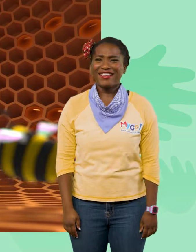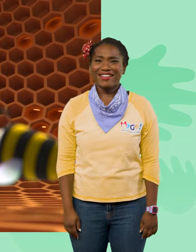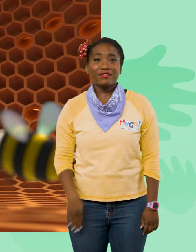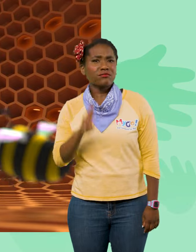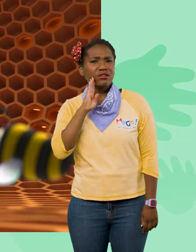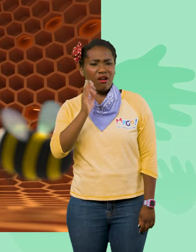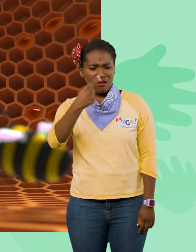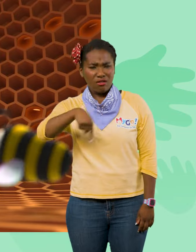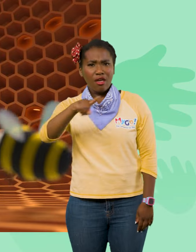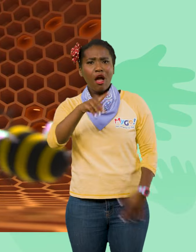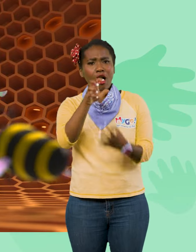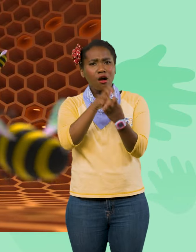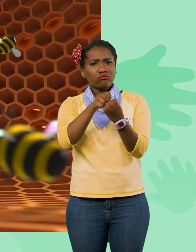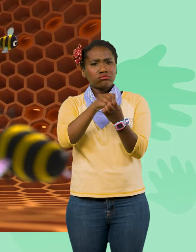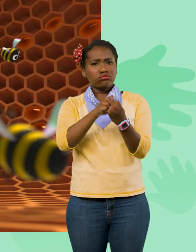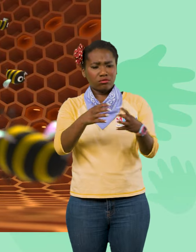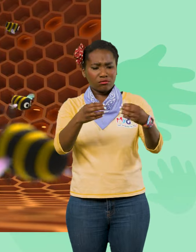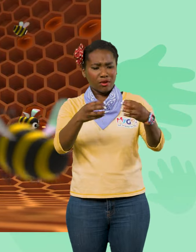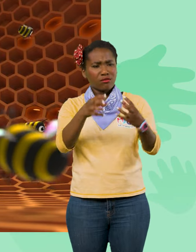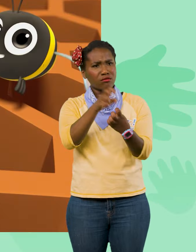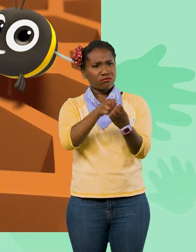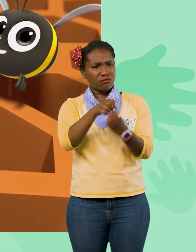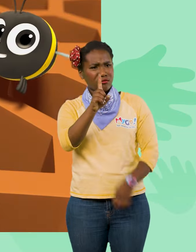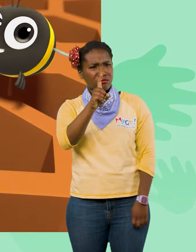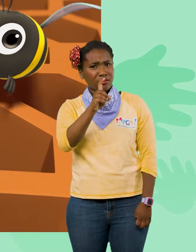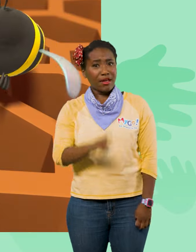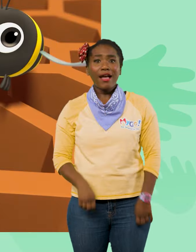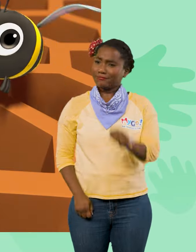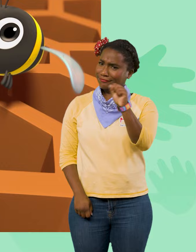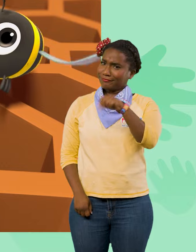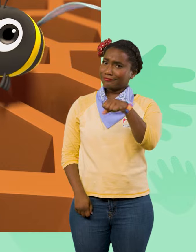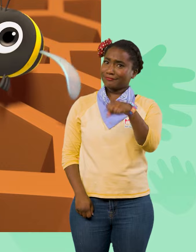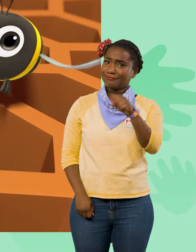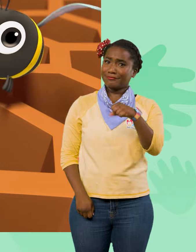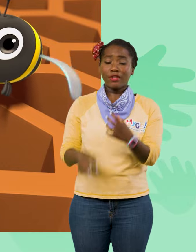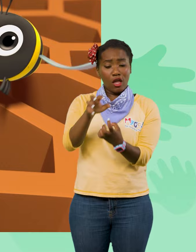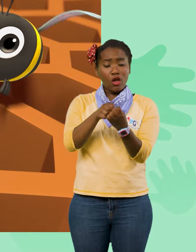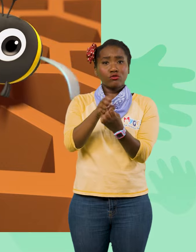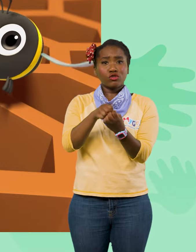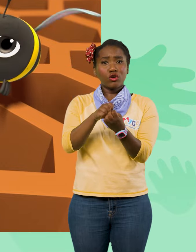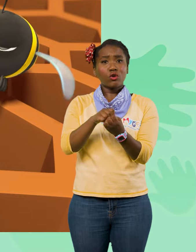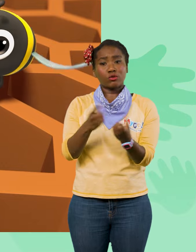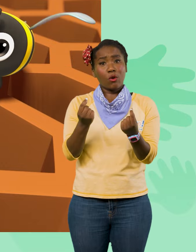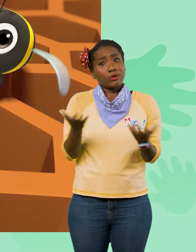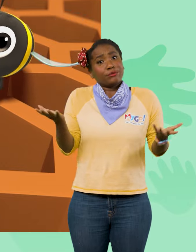Bijon. Are they all chewing nectar? Sure are. Gotta chew. That's what we do.